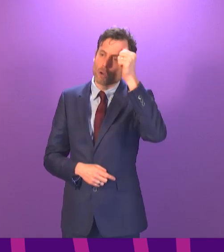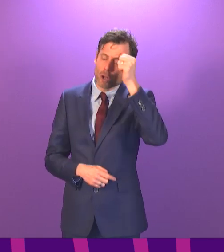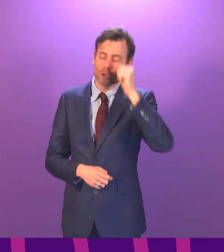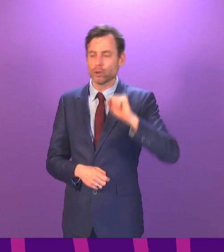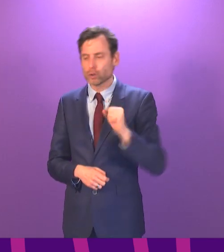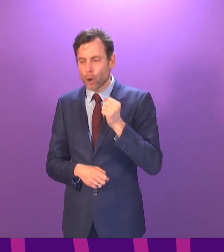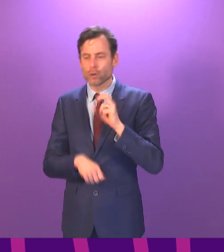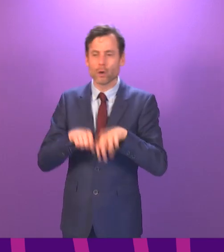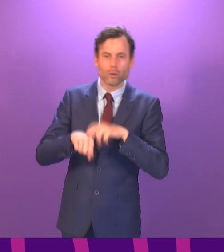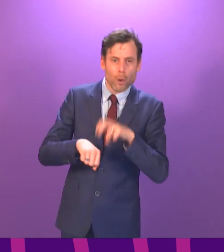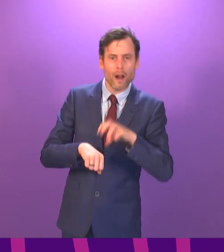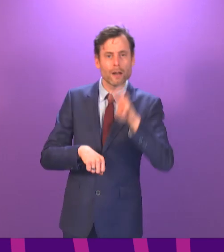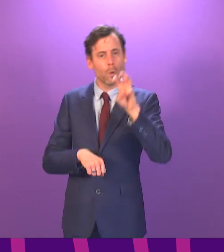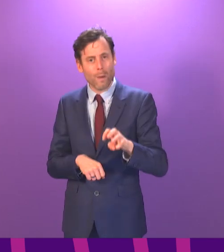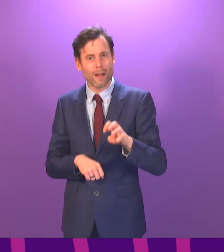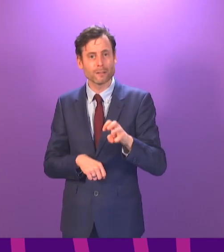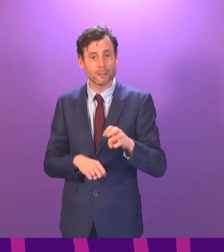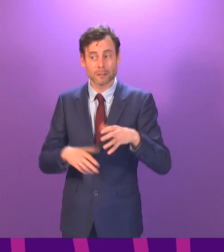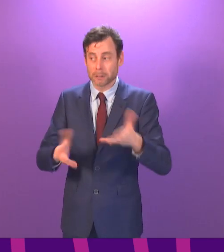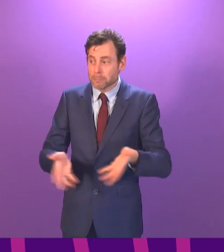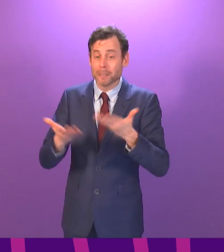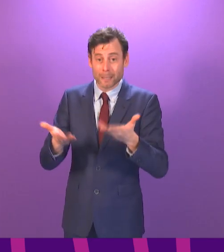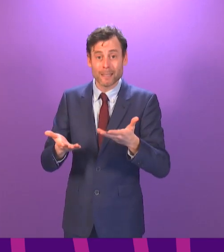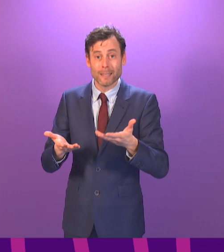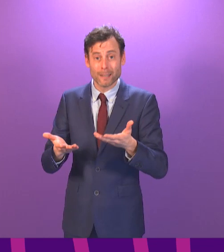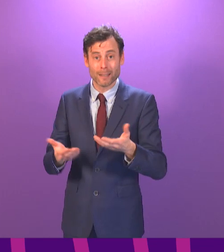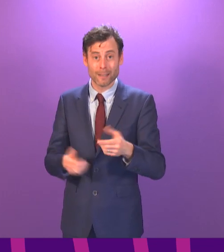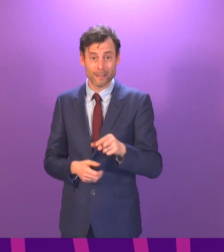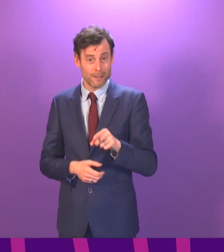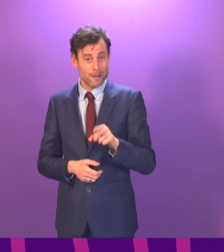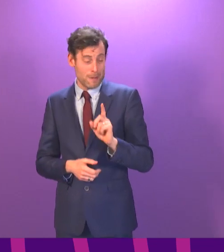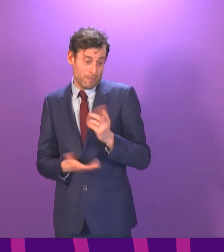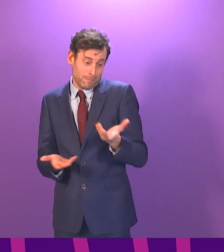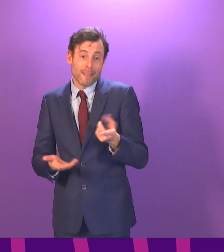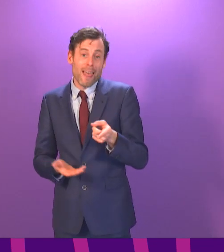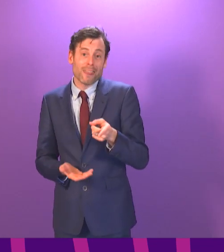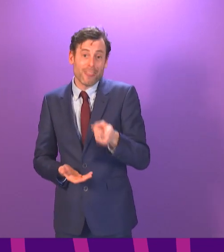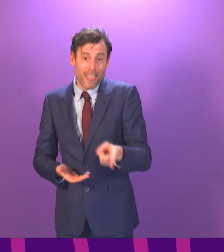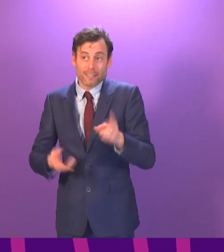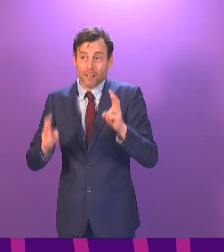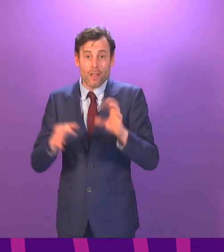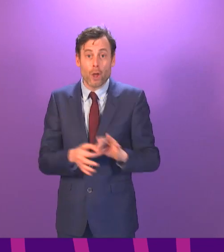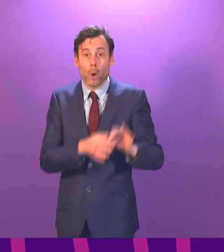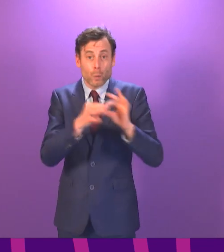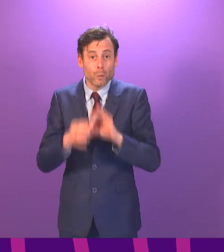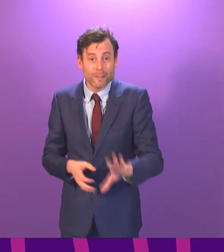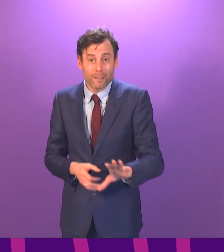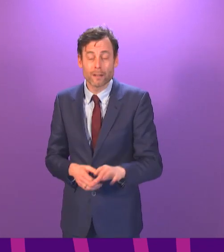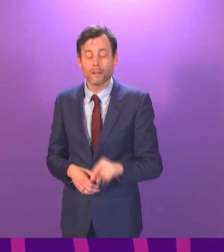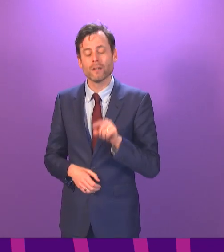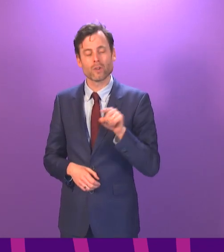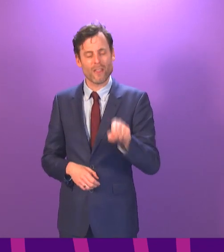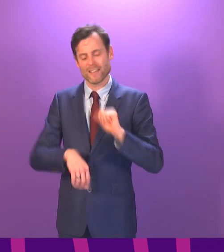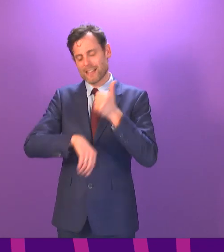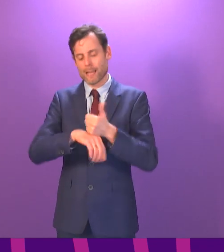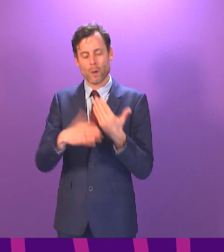disinterest in Scotland, Wales and Northern Ireland perhaps might just sum up the union pretty perfectly. But the most interesting thing about this union unit